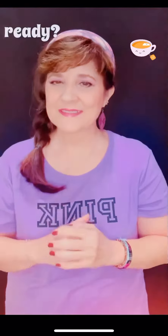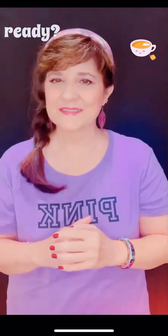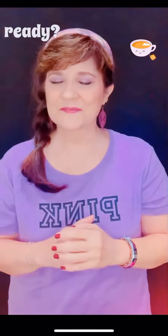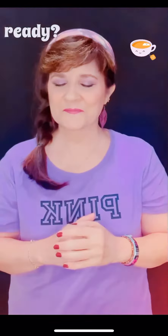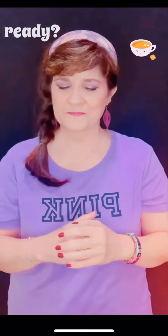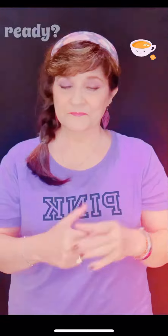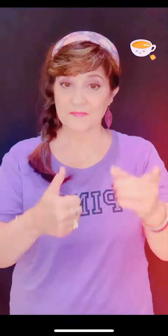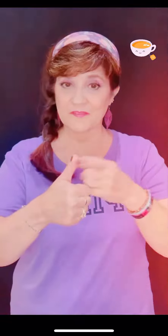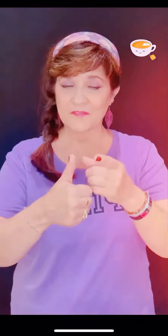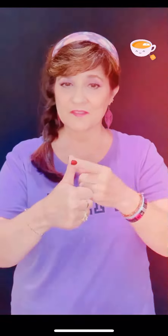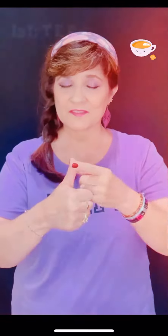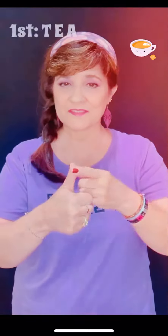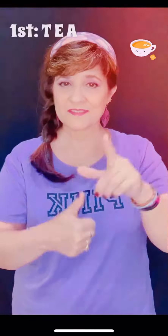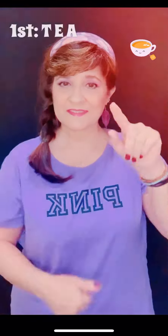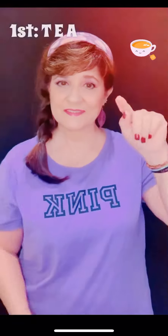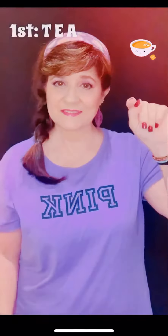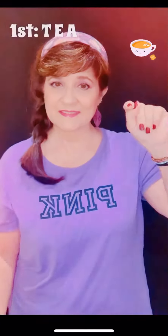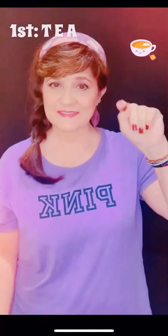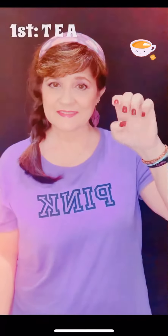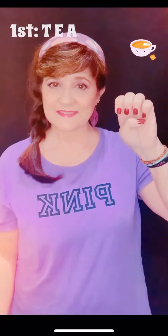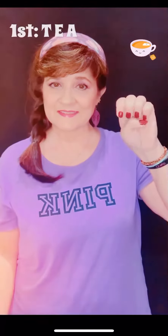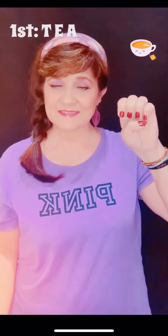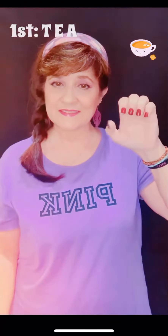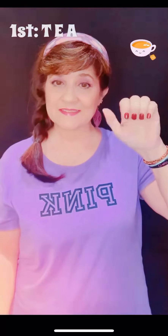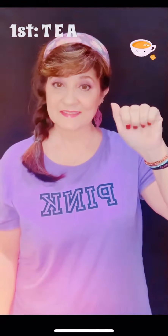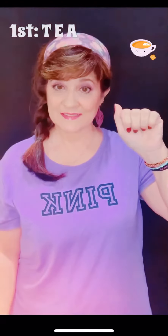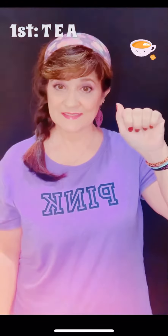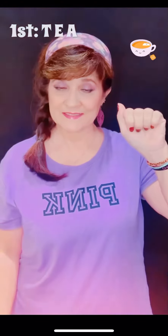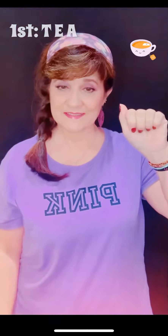Come in love, this song is what I know